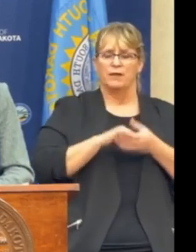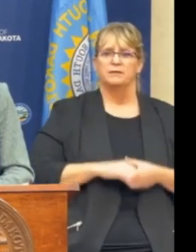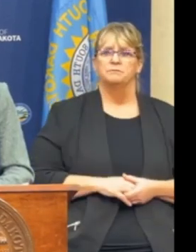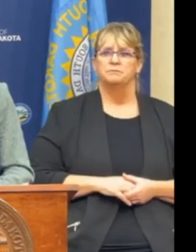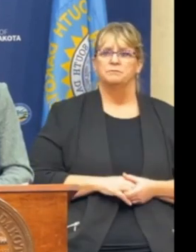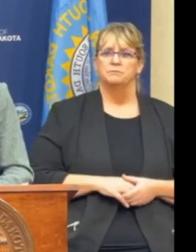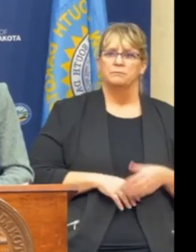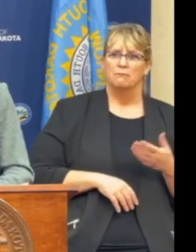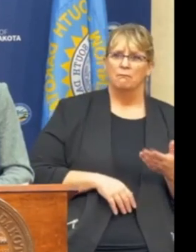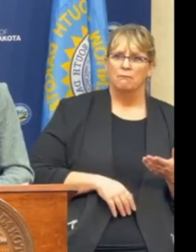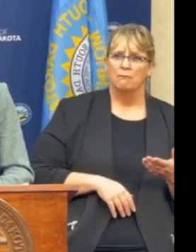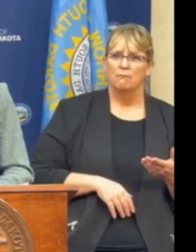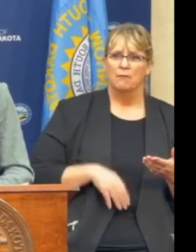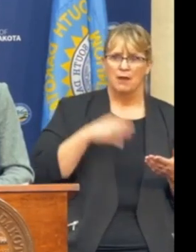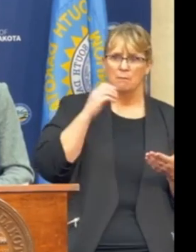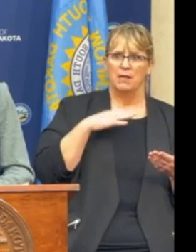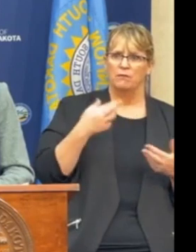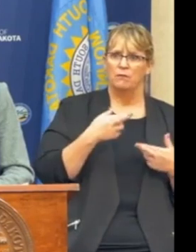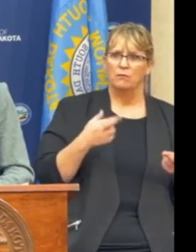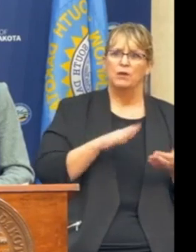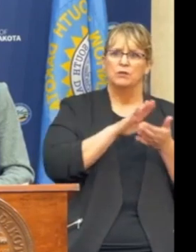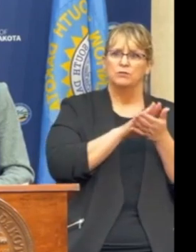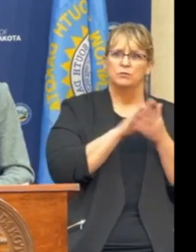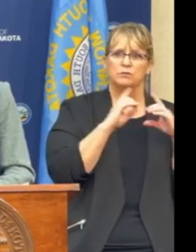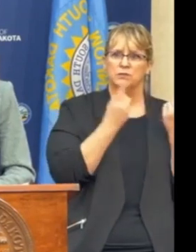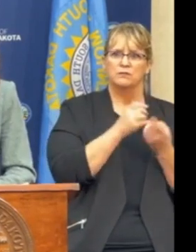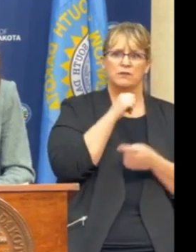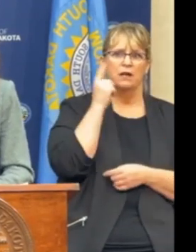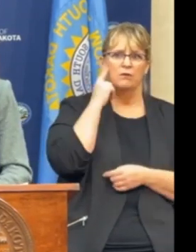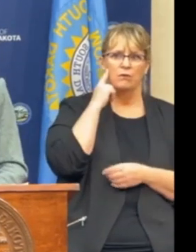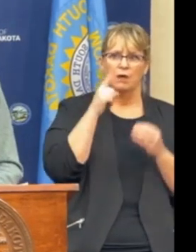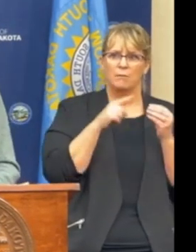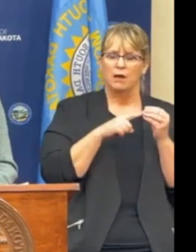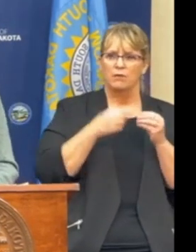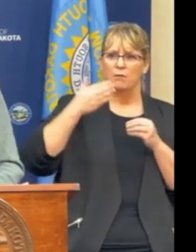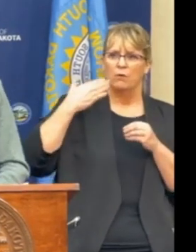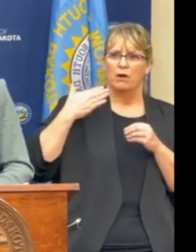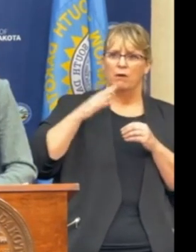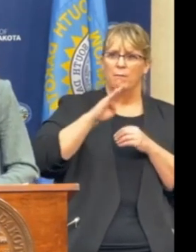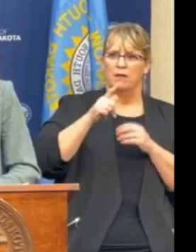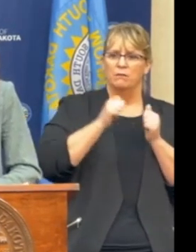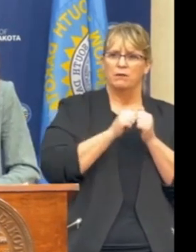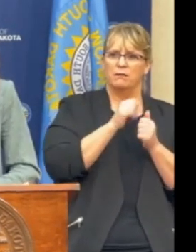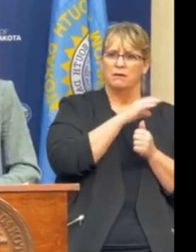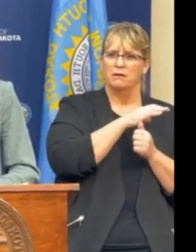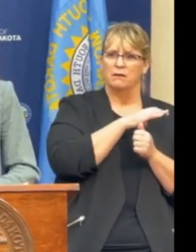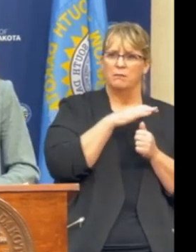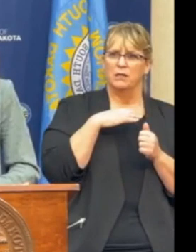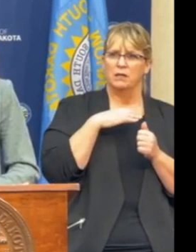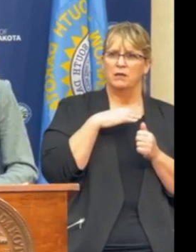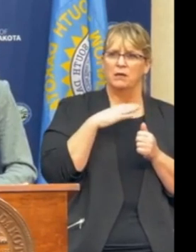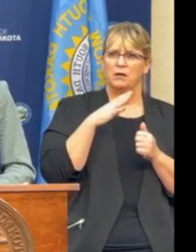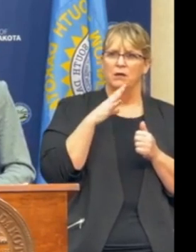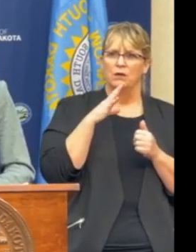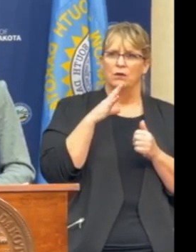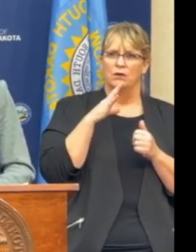Lee Schrupinger, SDPB. School districts have not heard about the prayer bill that came up during committee. Shooting range neighbors